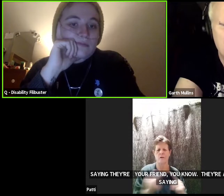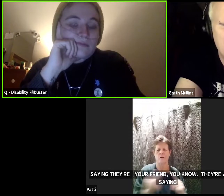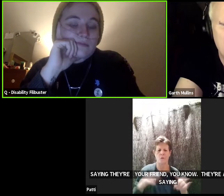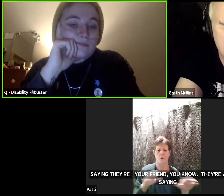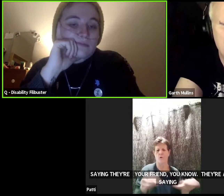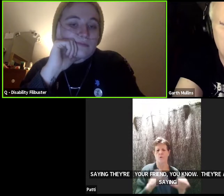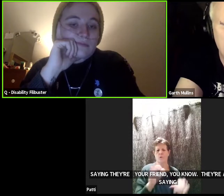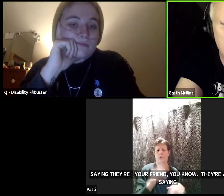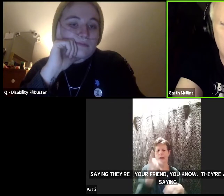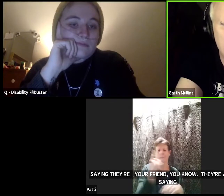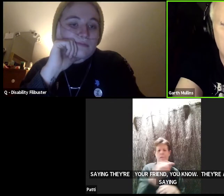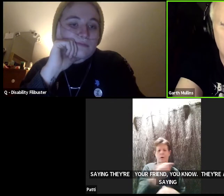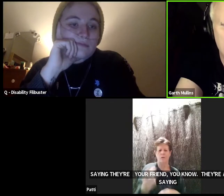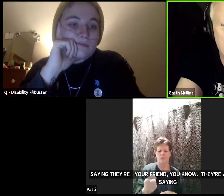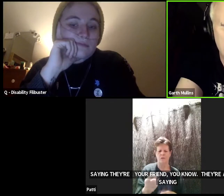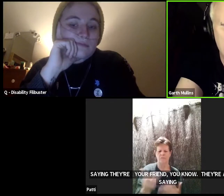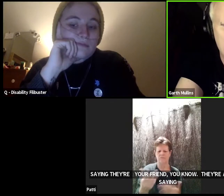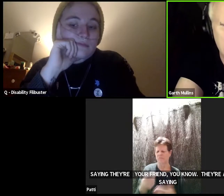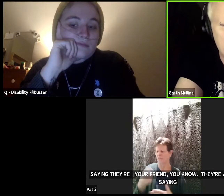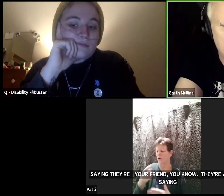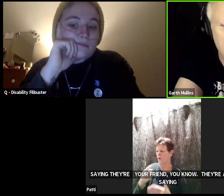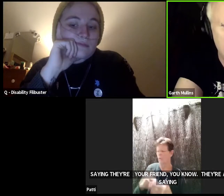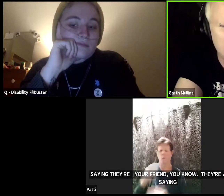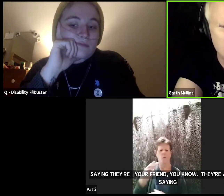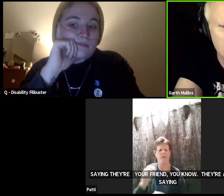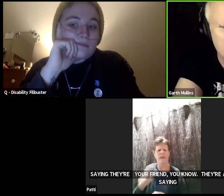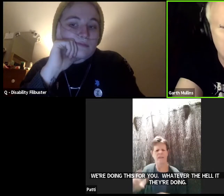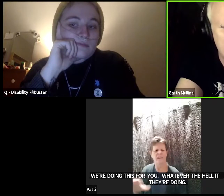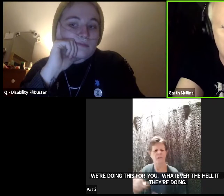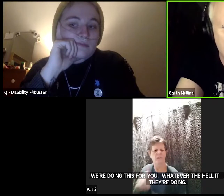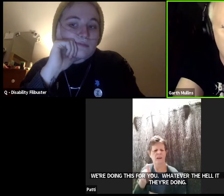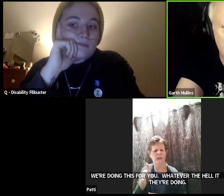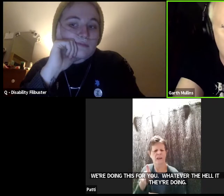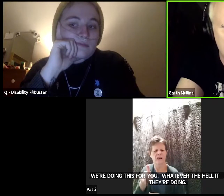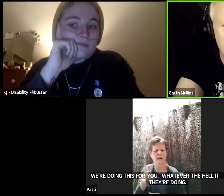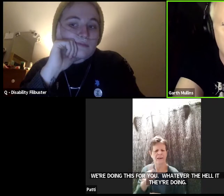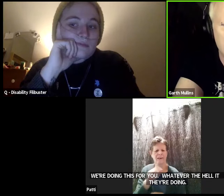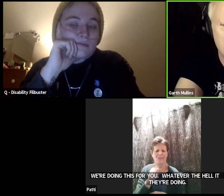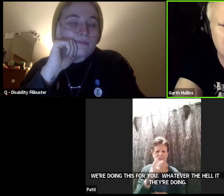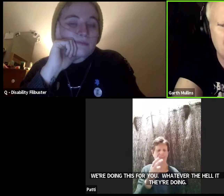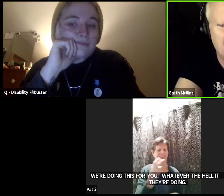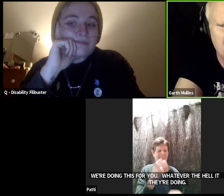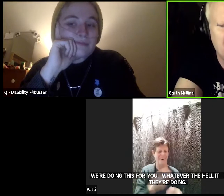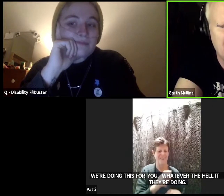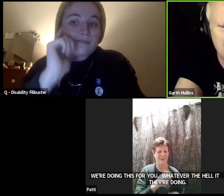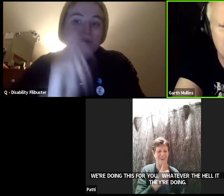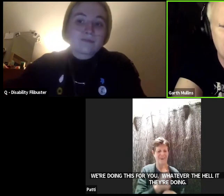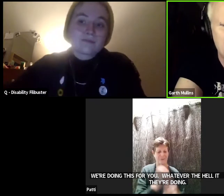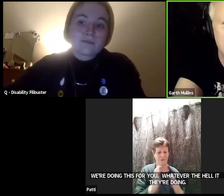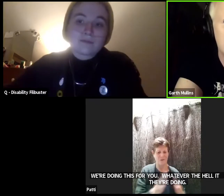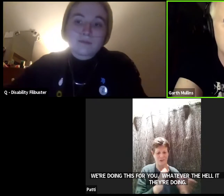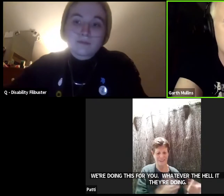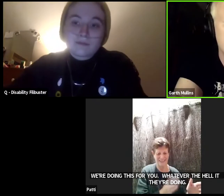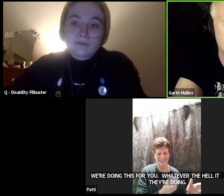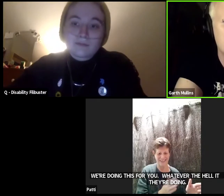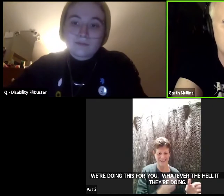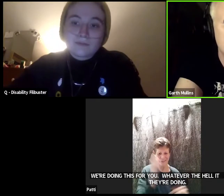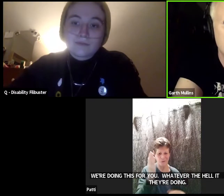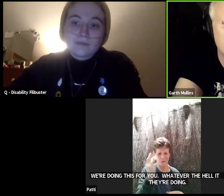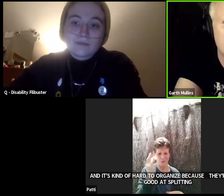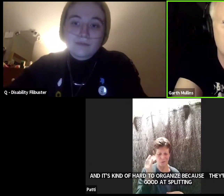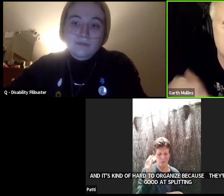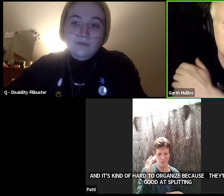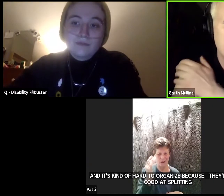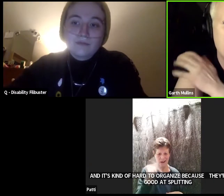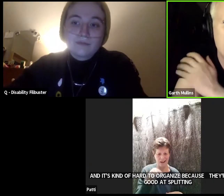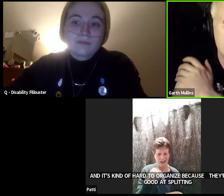and uh and it's it's kind of hard to organize because they're very good at splitting uh segments of movements or